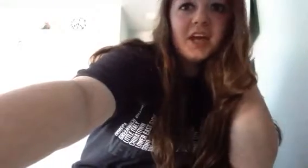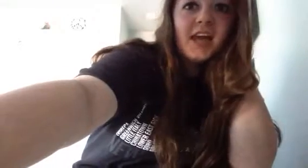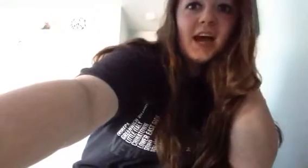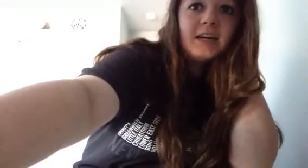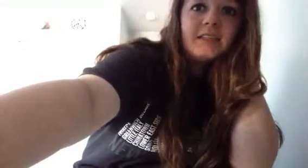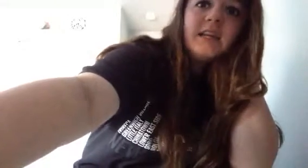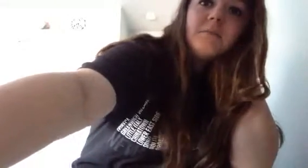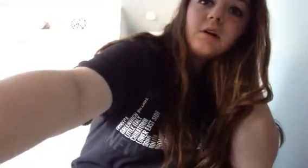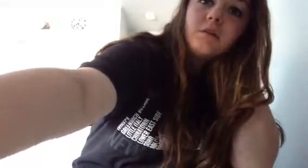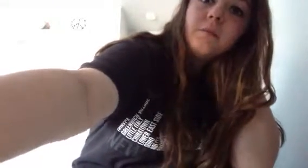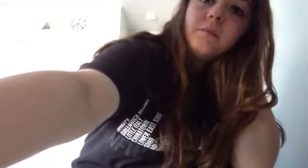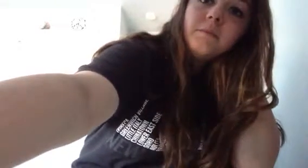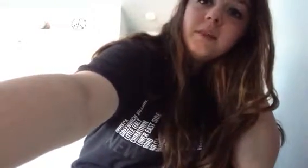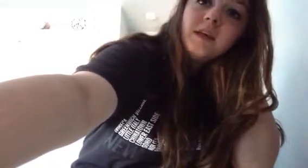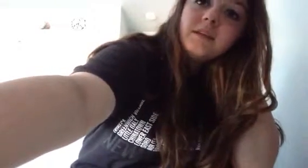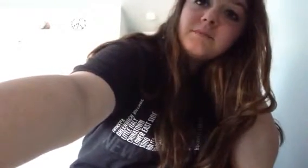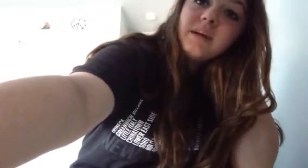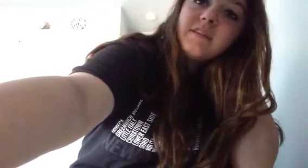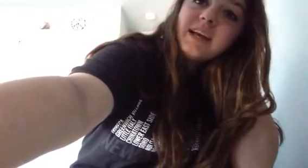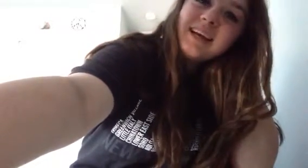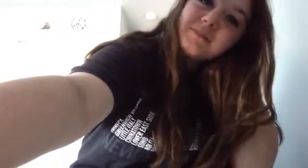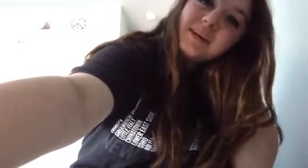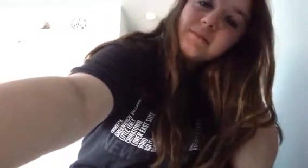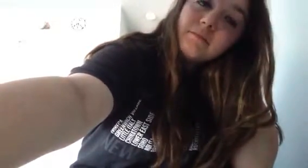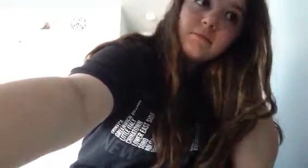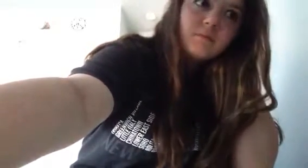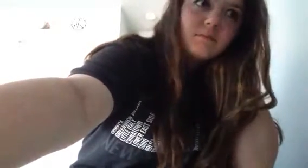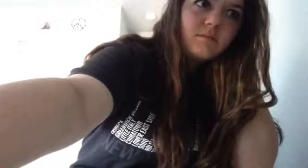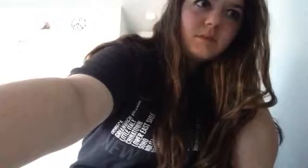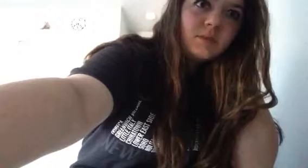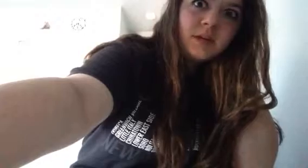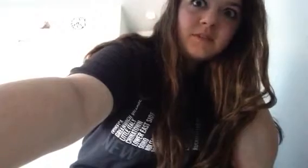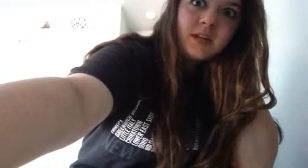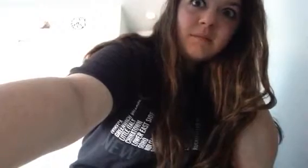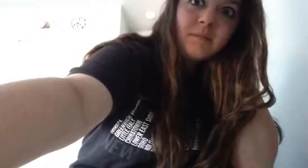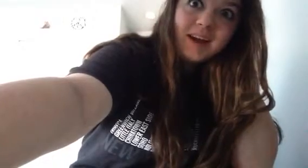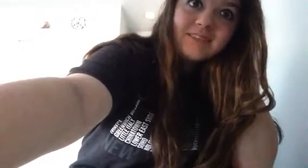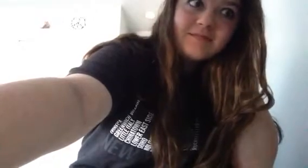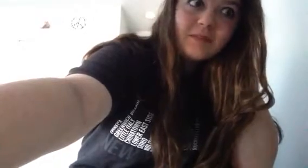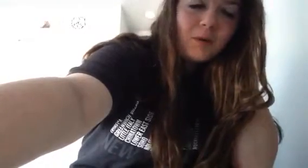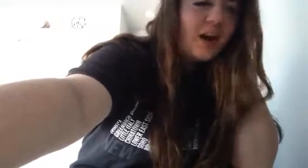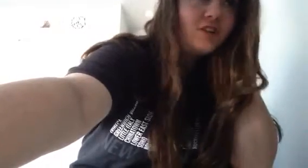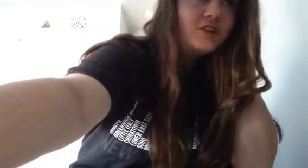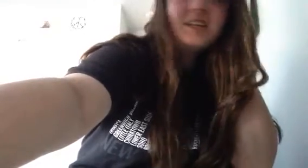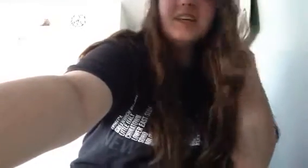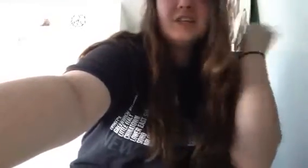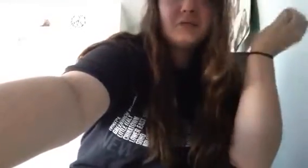yeah see you tomorrow smile every day guys bye smile every day smile bye oh my god just